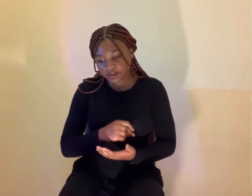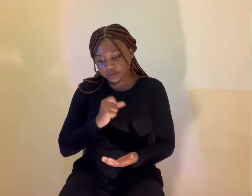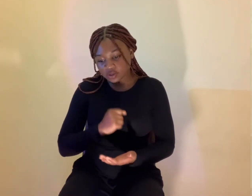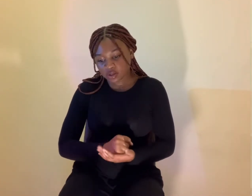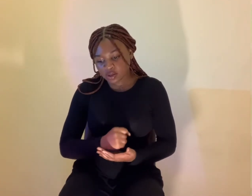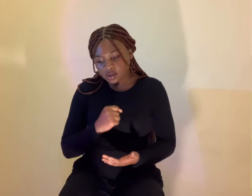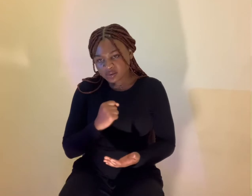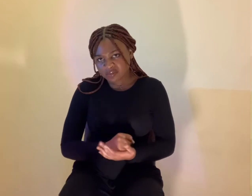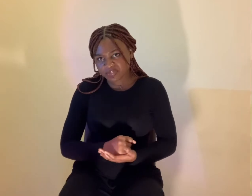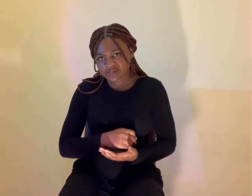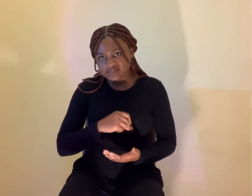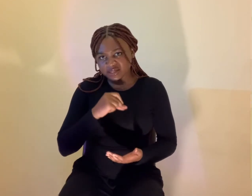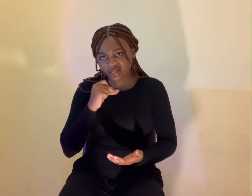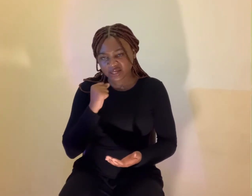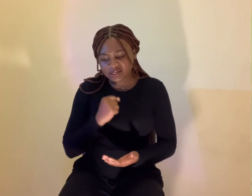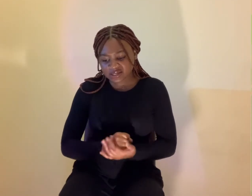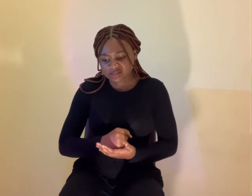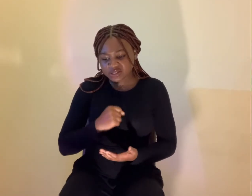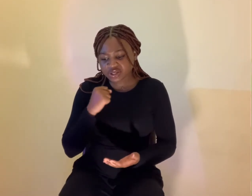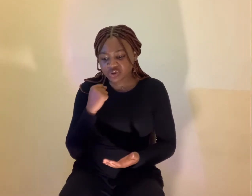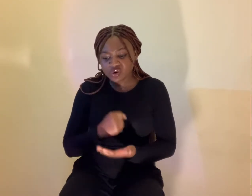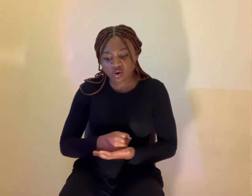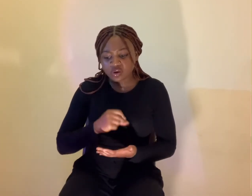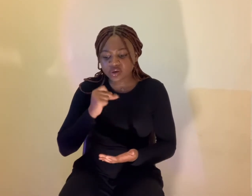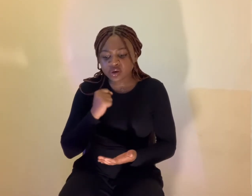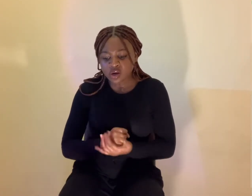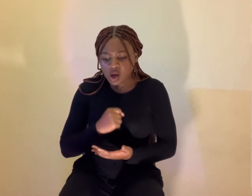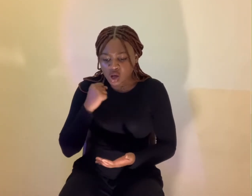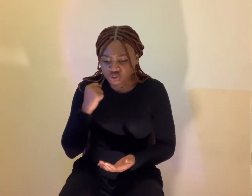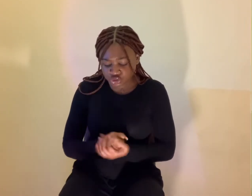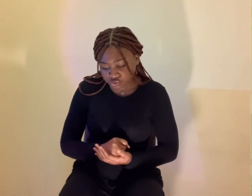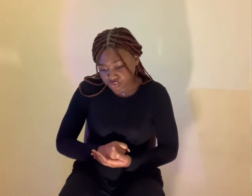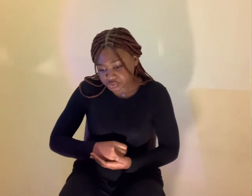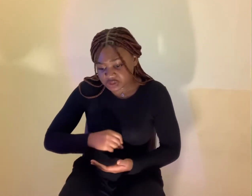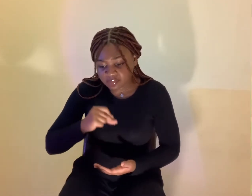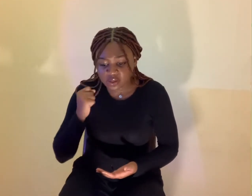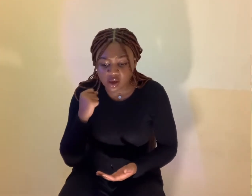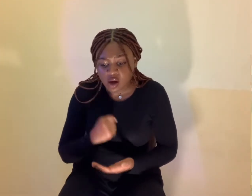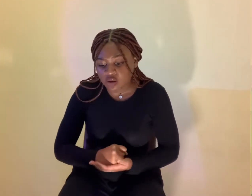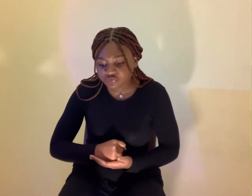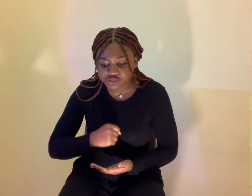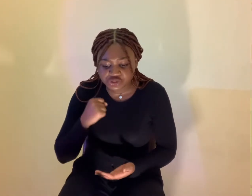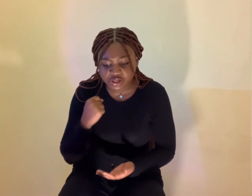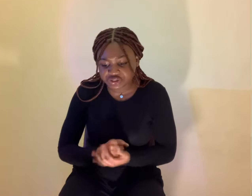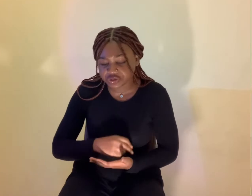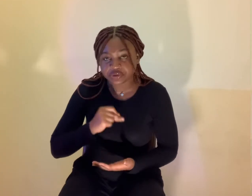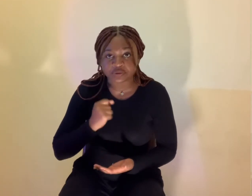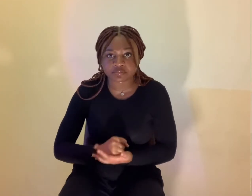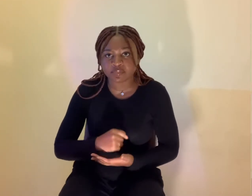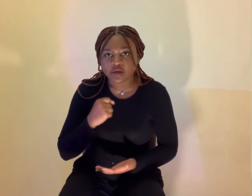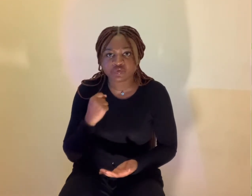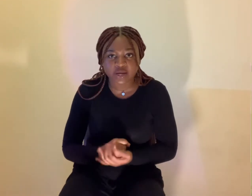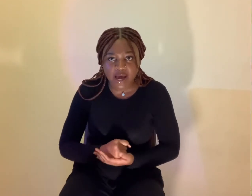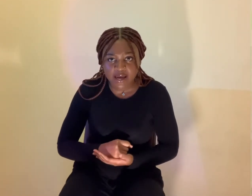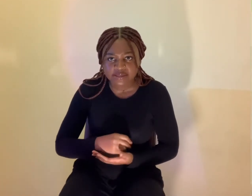basically insecure due to some long frustration may react